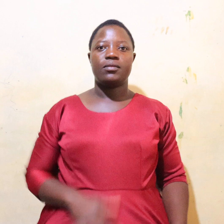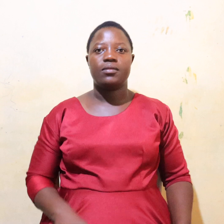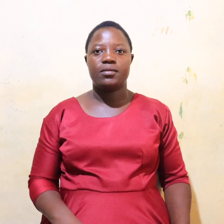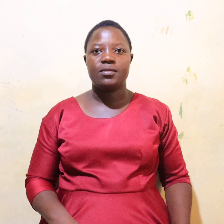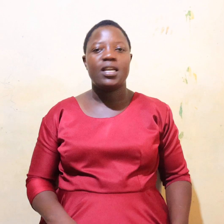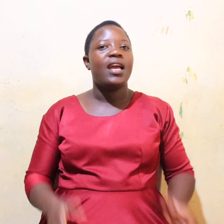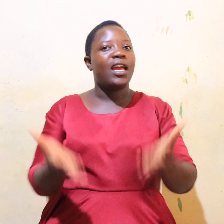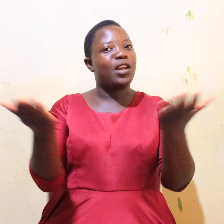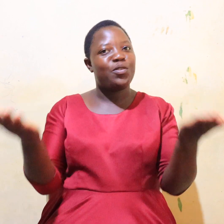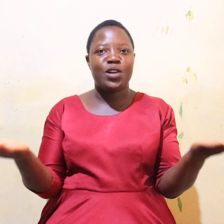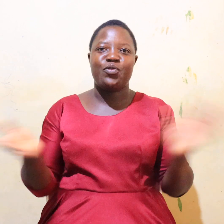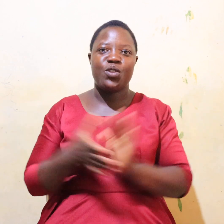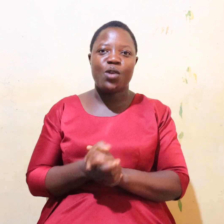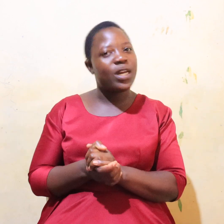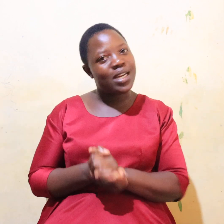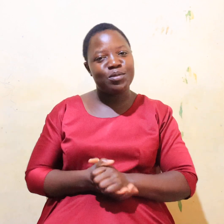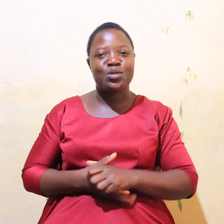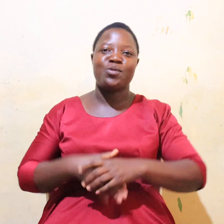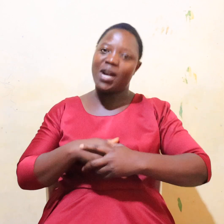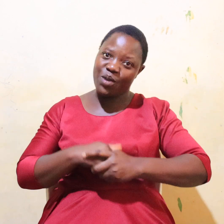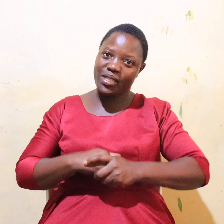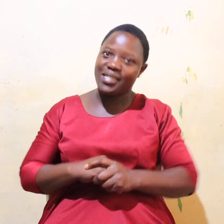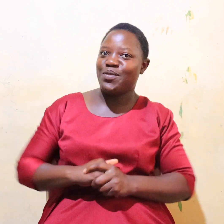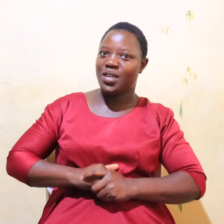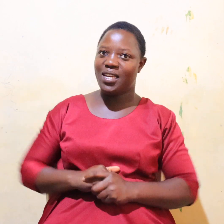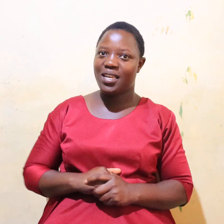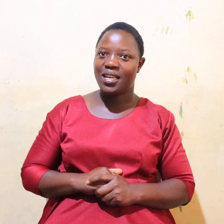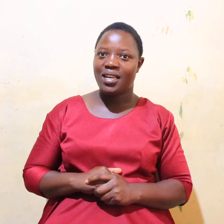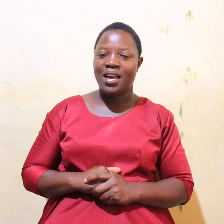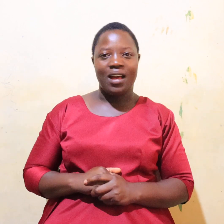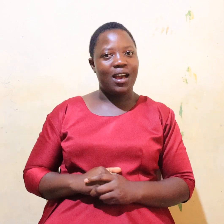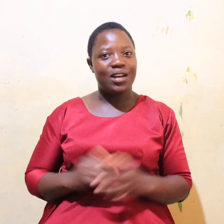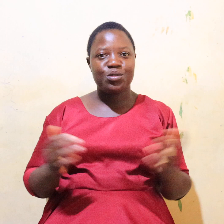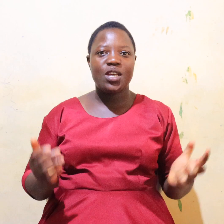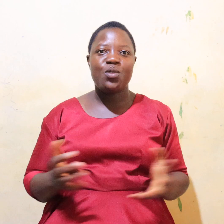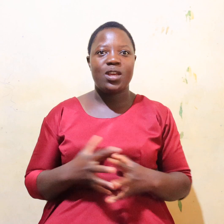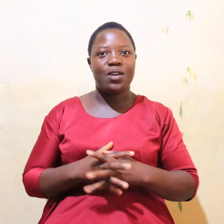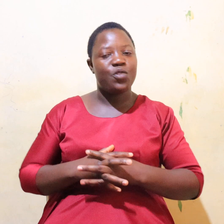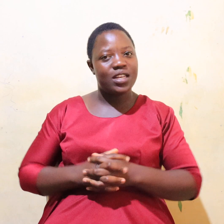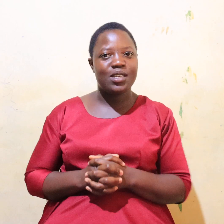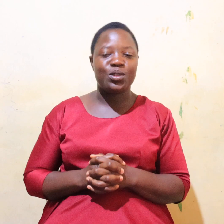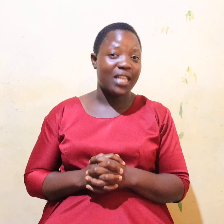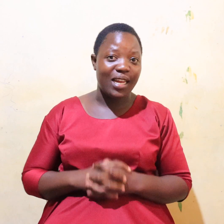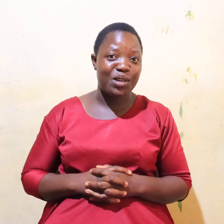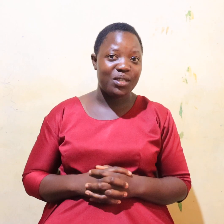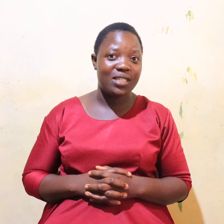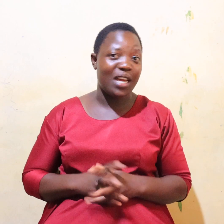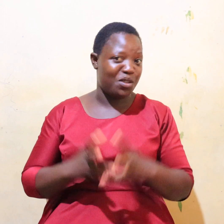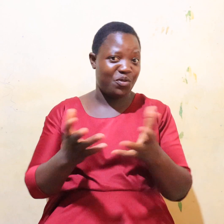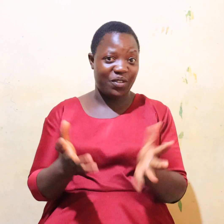Hello fellow viewers, welcome to Makawiti TV. Today we are focusing on sign language. I know you've